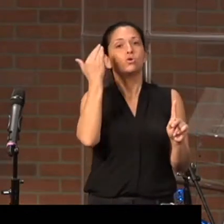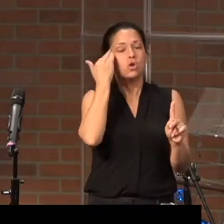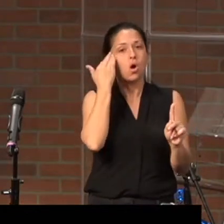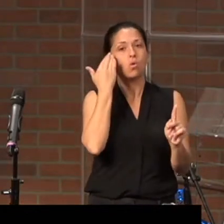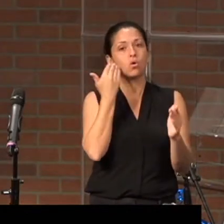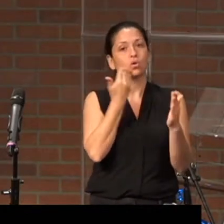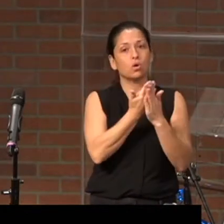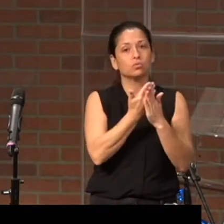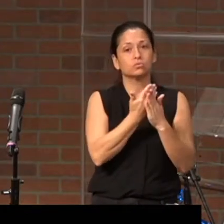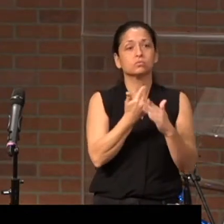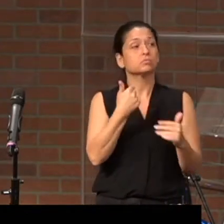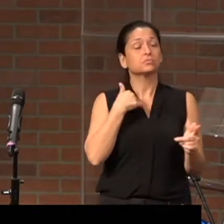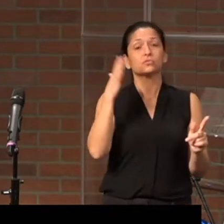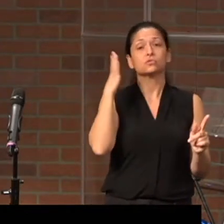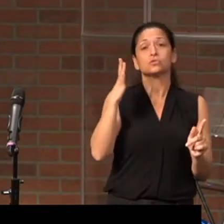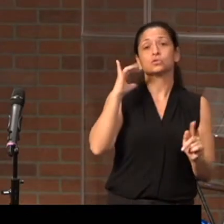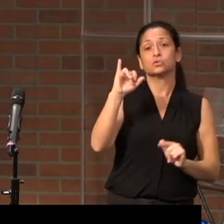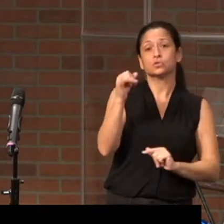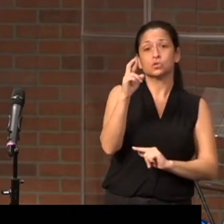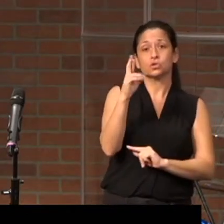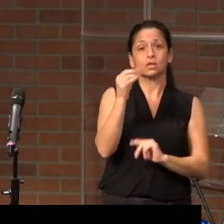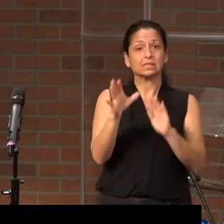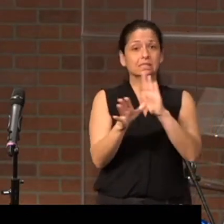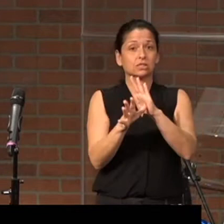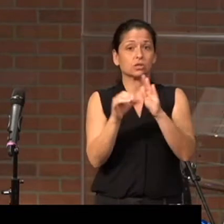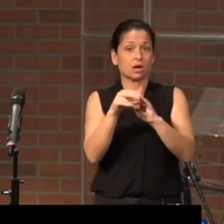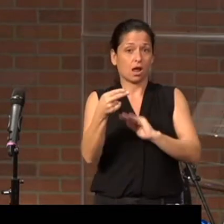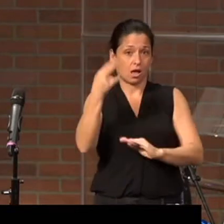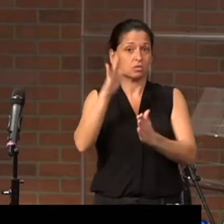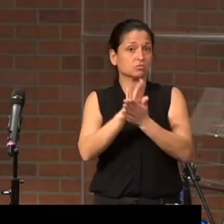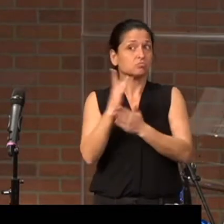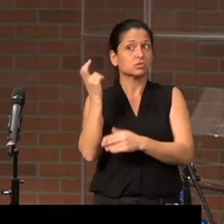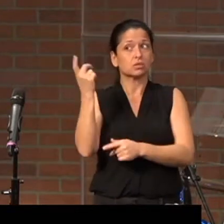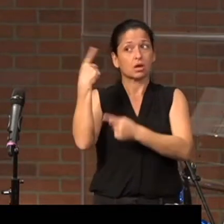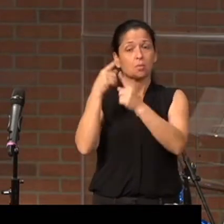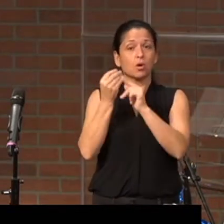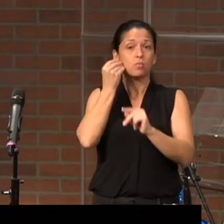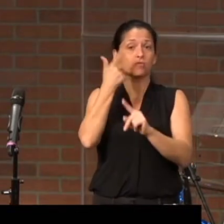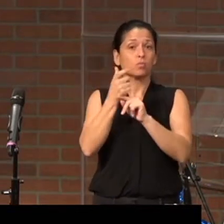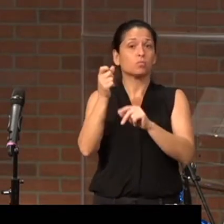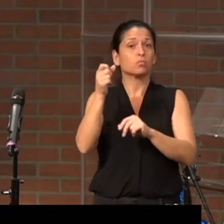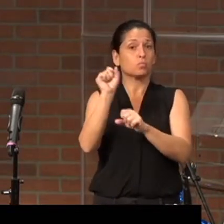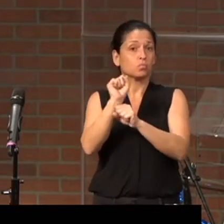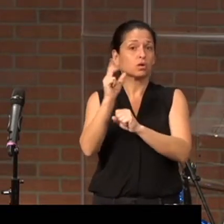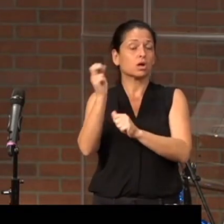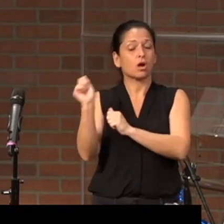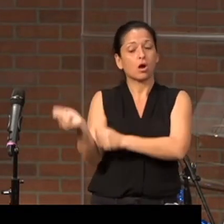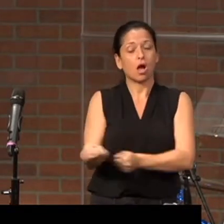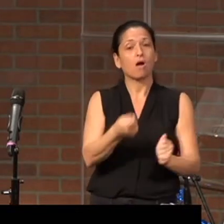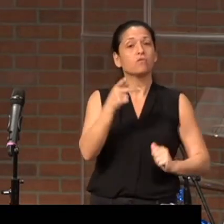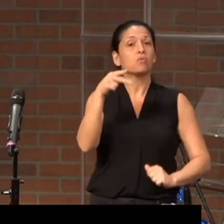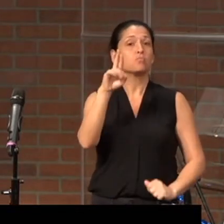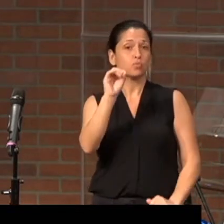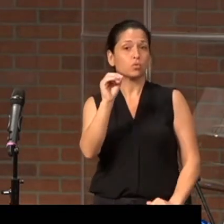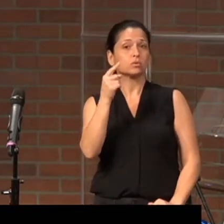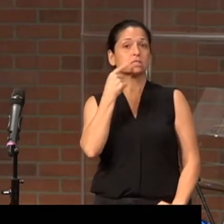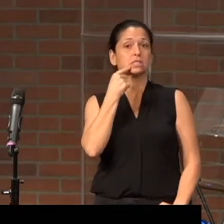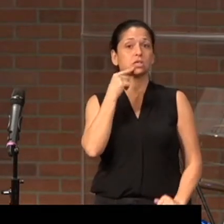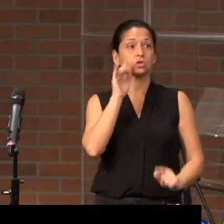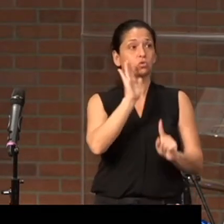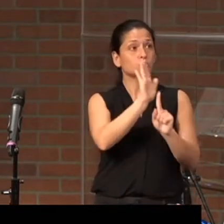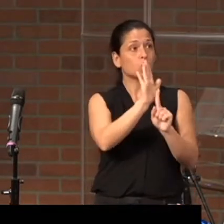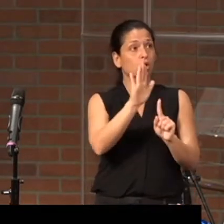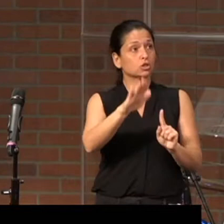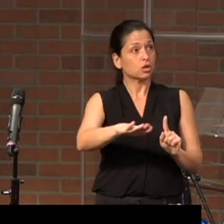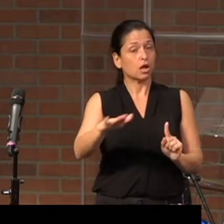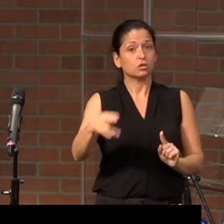and my dad came home from work. He was a golf pro. He said, you're never going to believe this. He said, your childhood hero